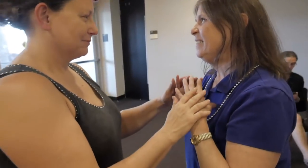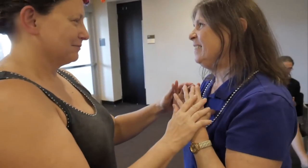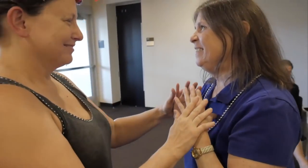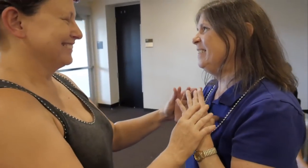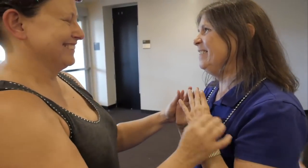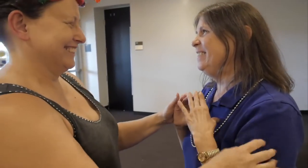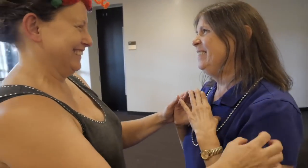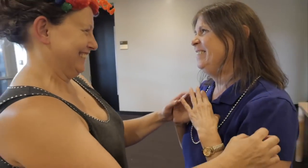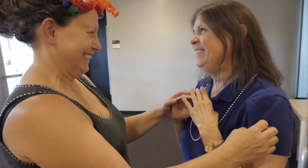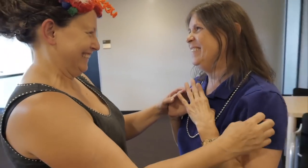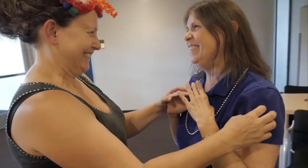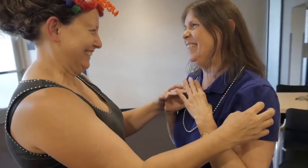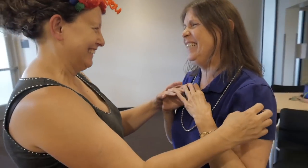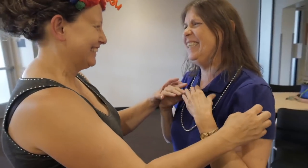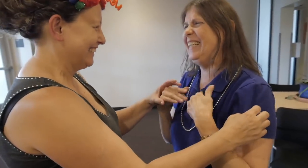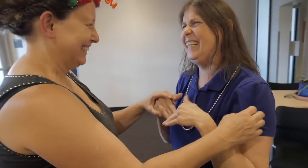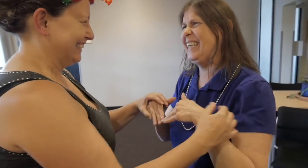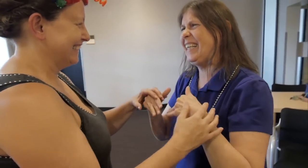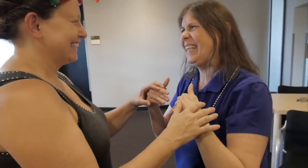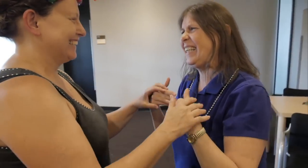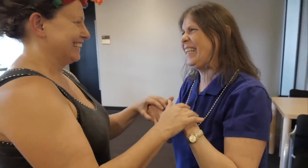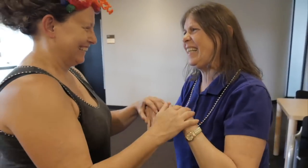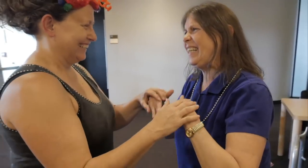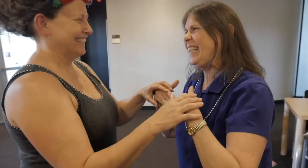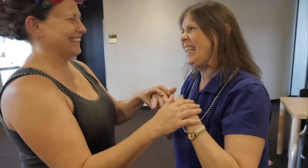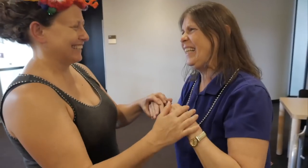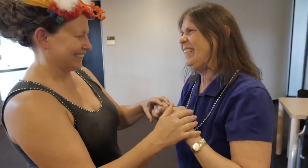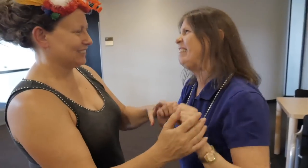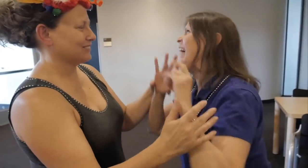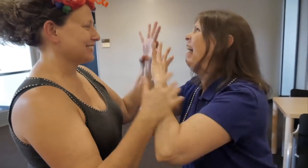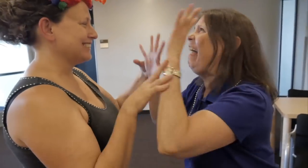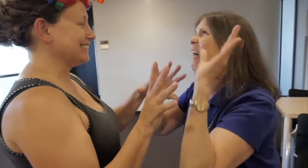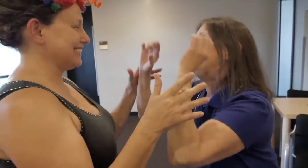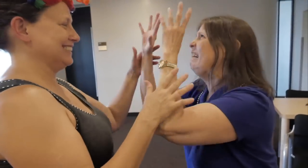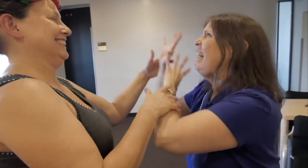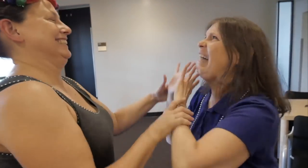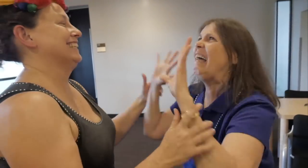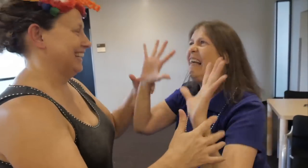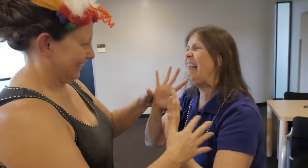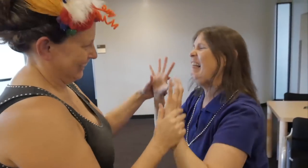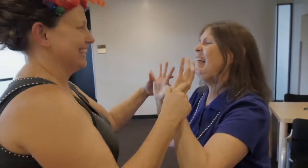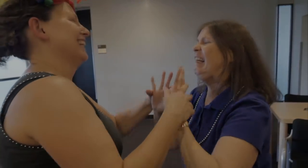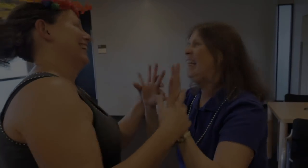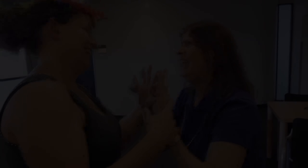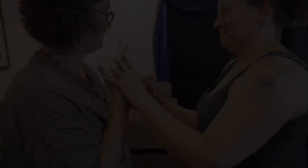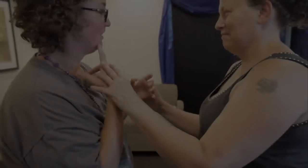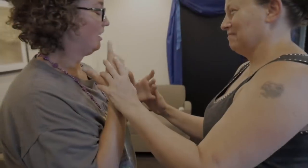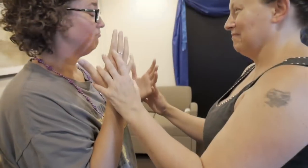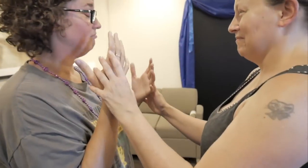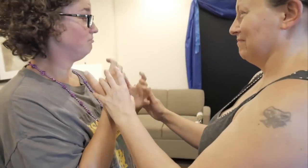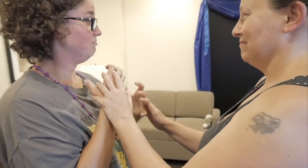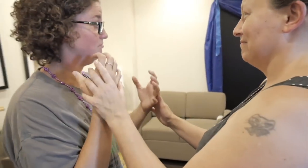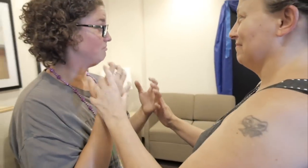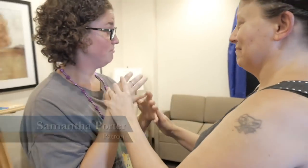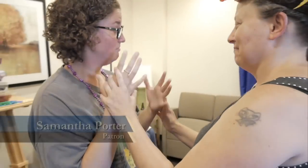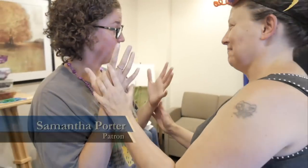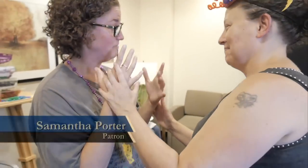P wonderful. It was so intense. Wow, wow,